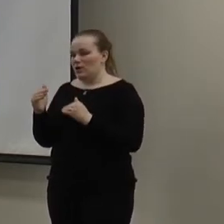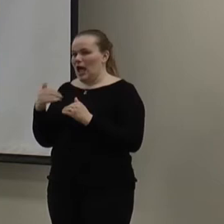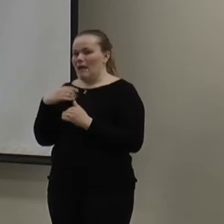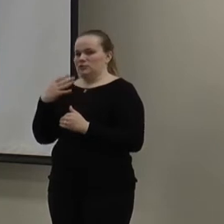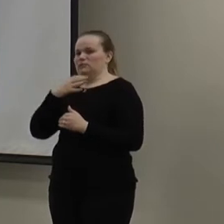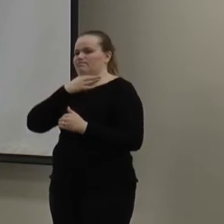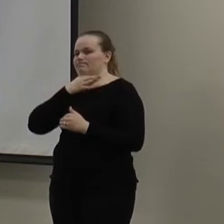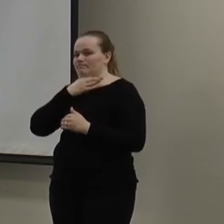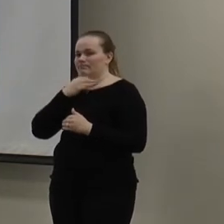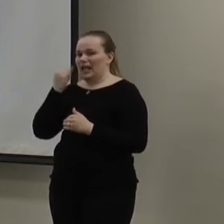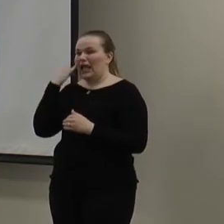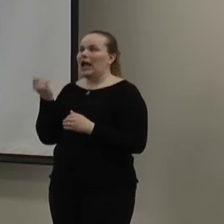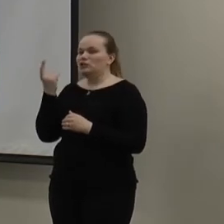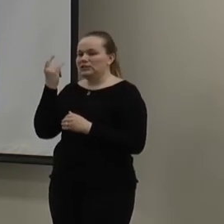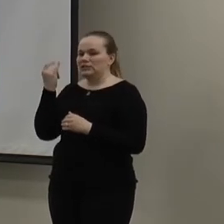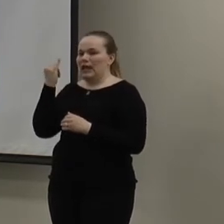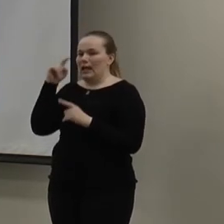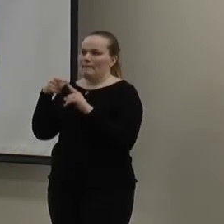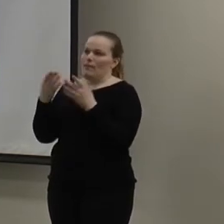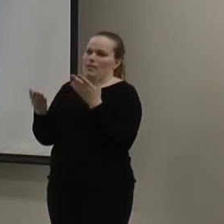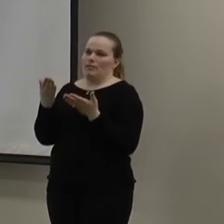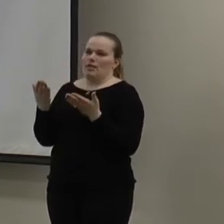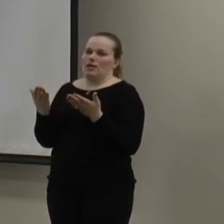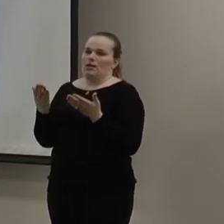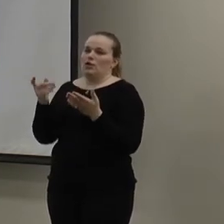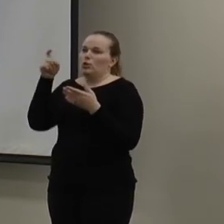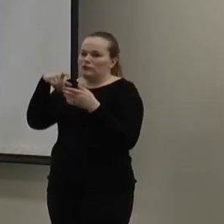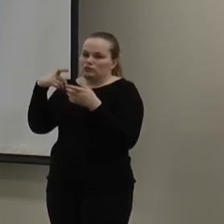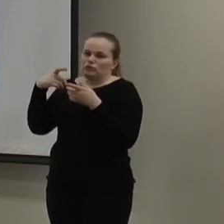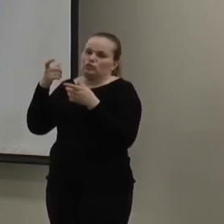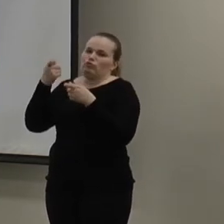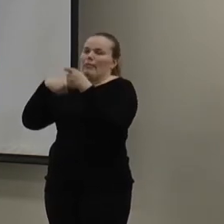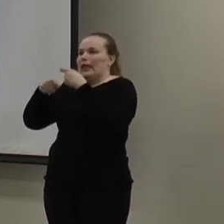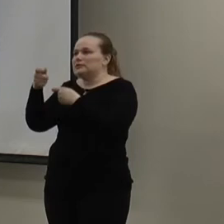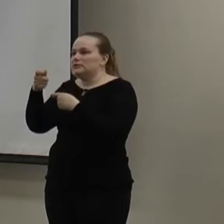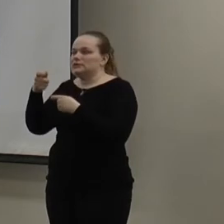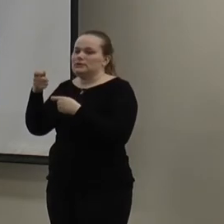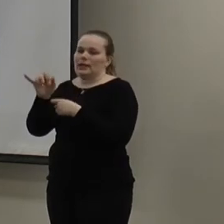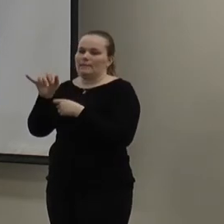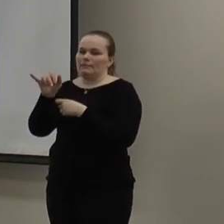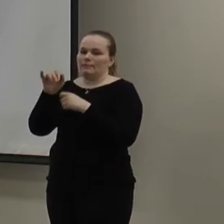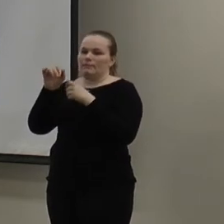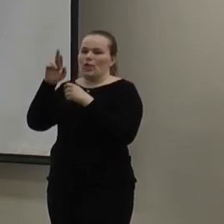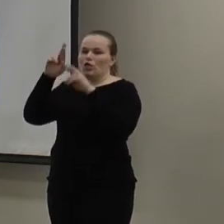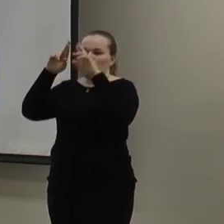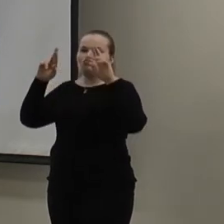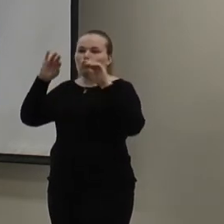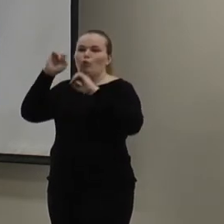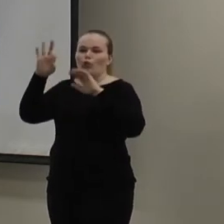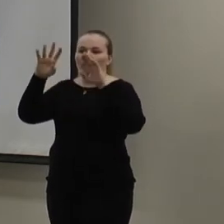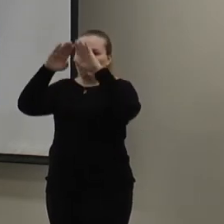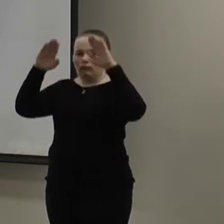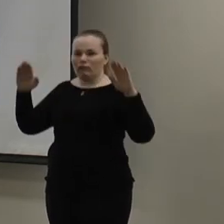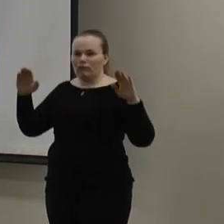I'm just kind of wondering. I can understand about maybe you have to replace the roof, you know,